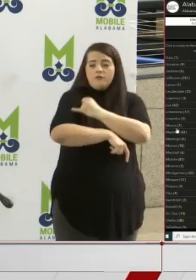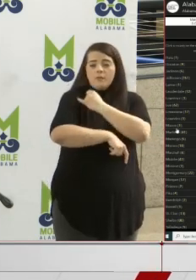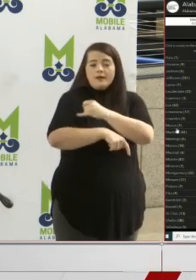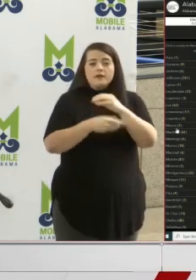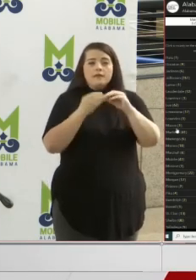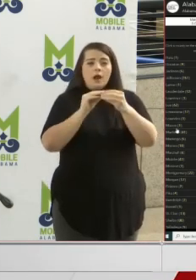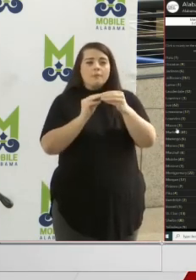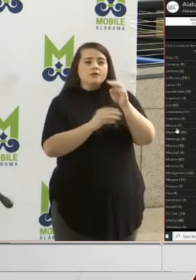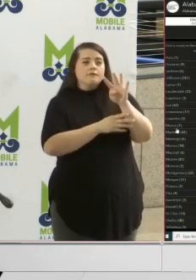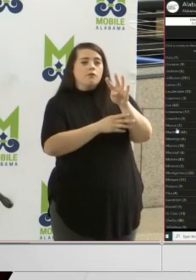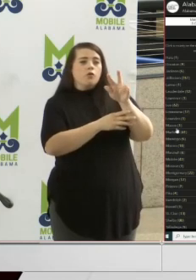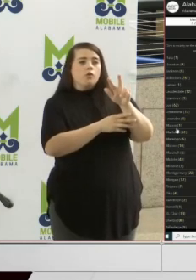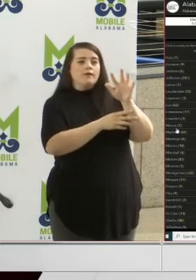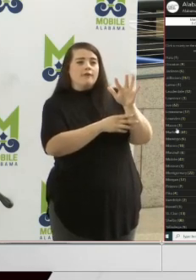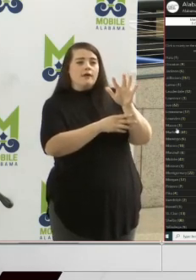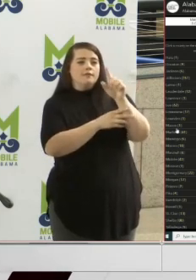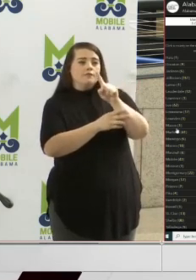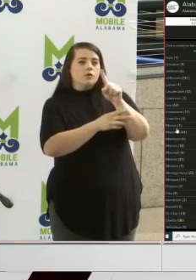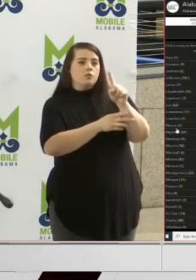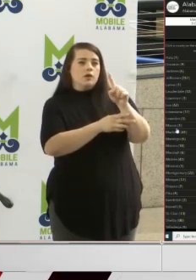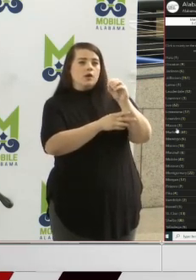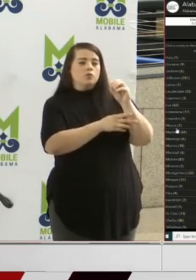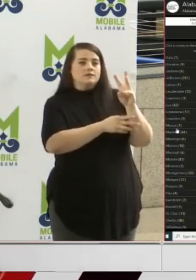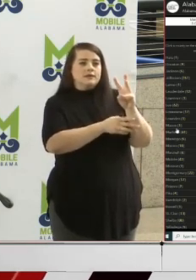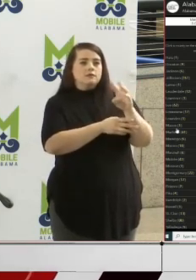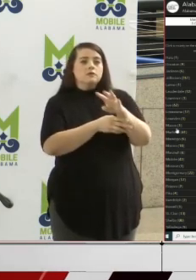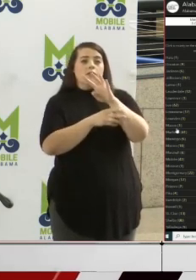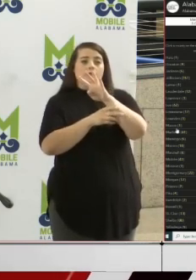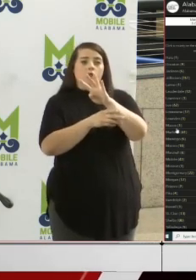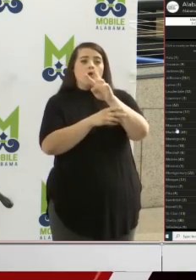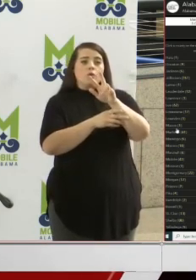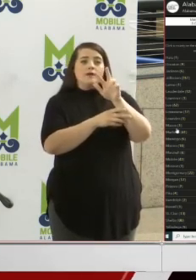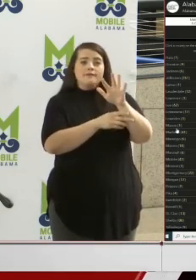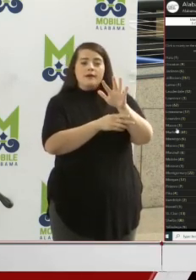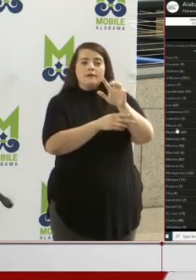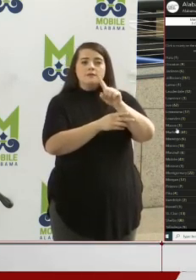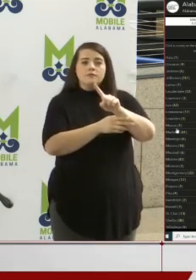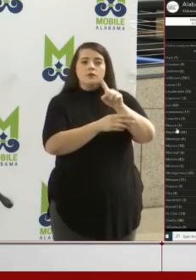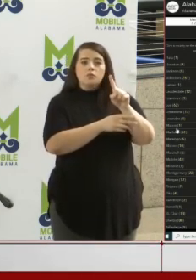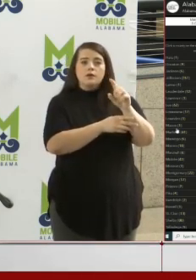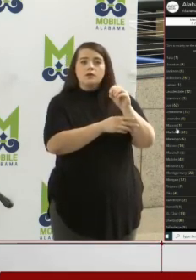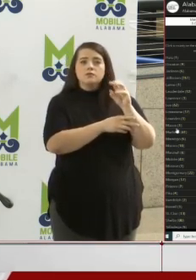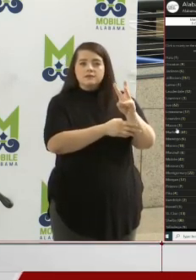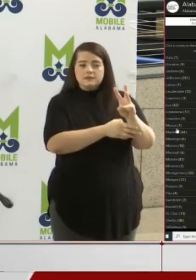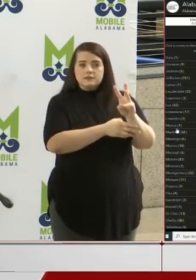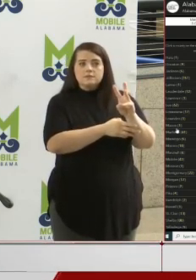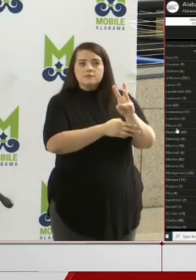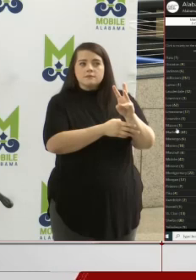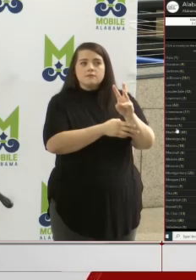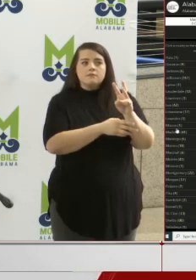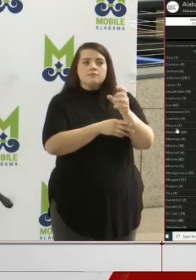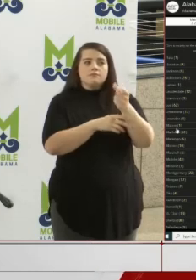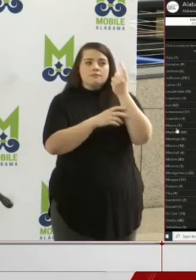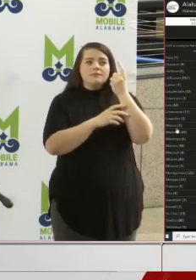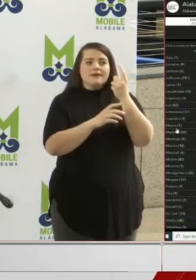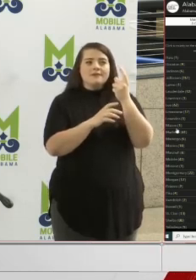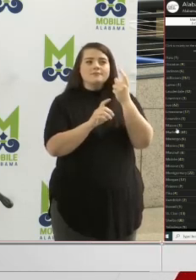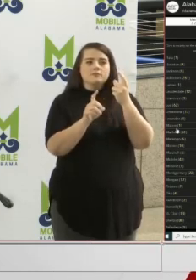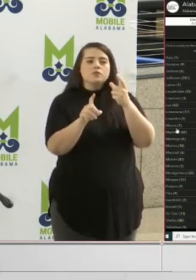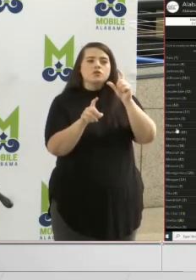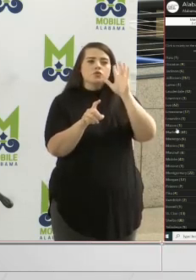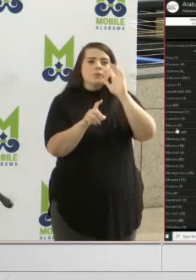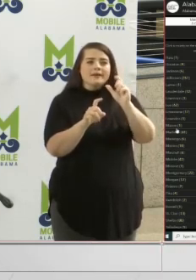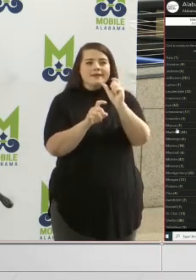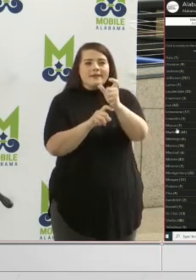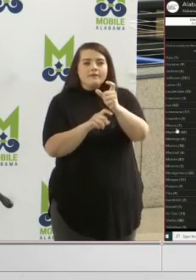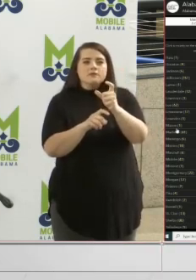is 435-1106. 435-1106. And at that point, you will be